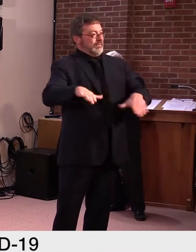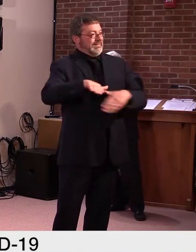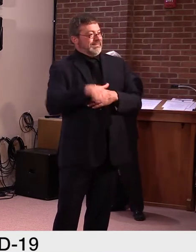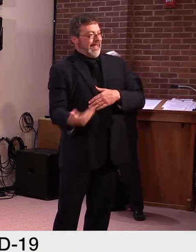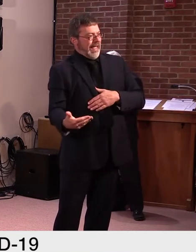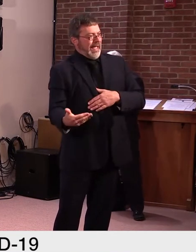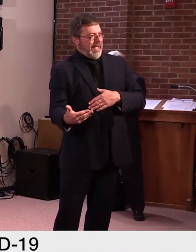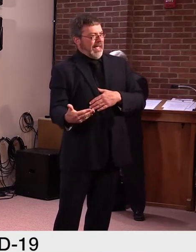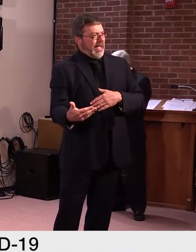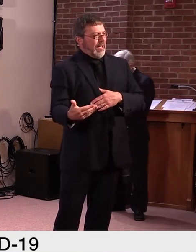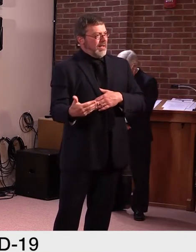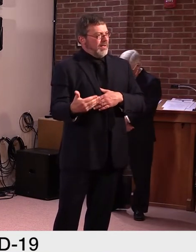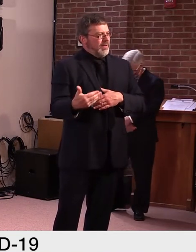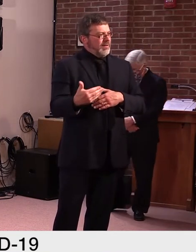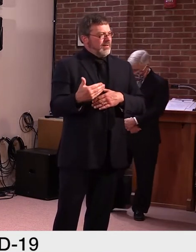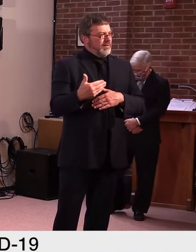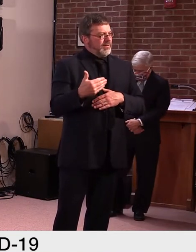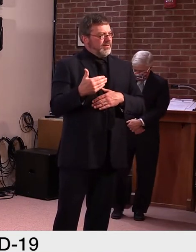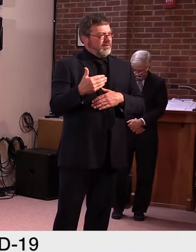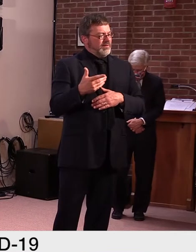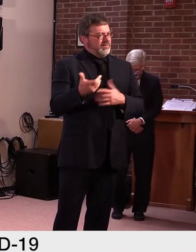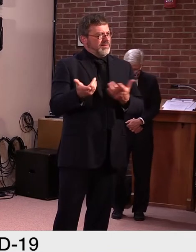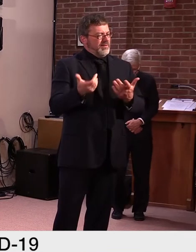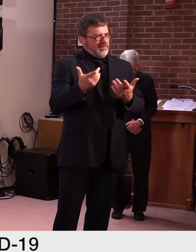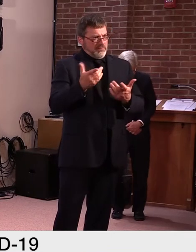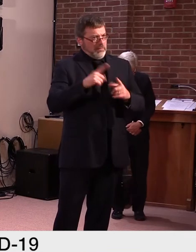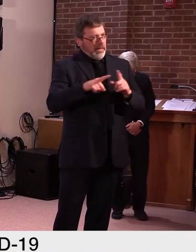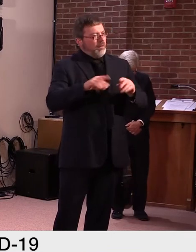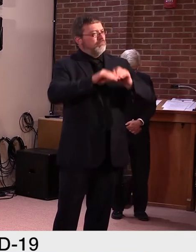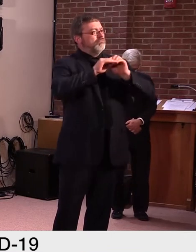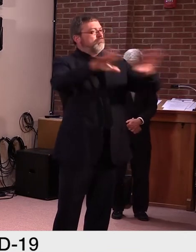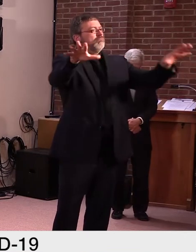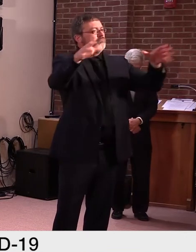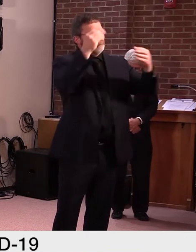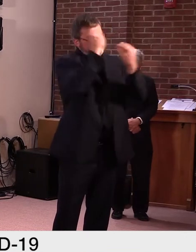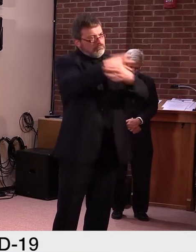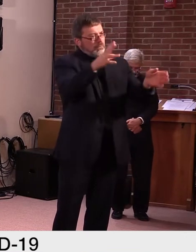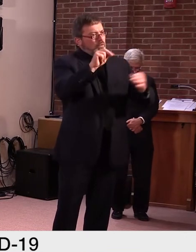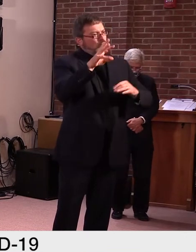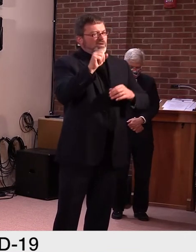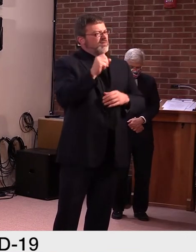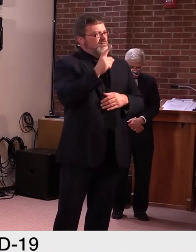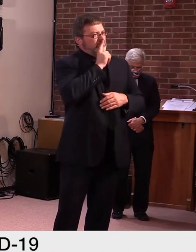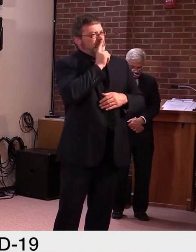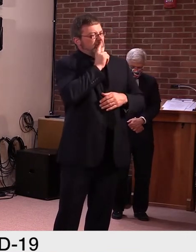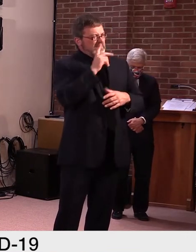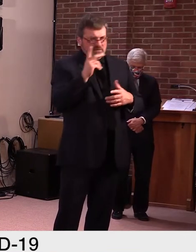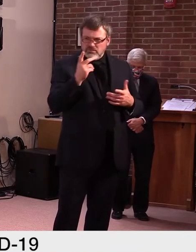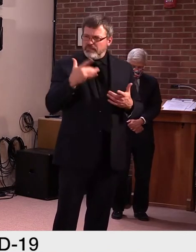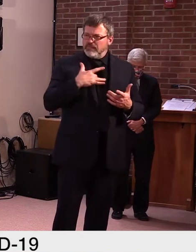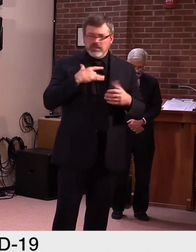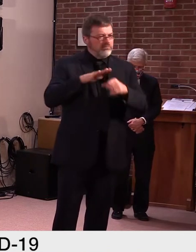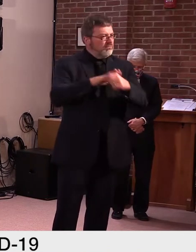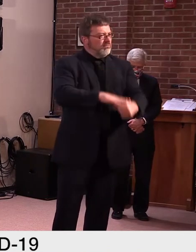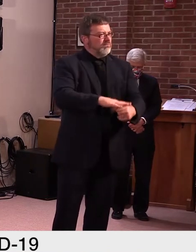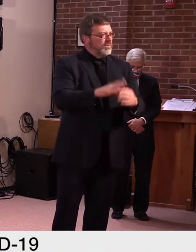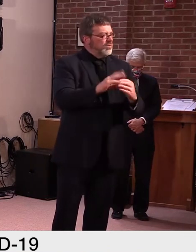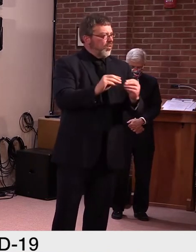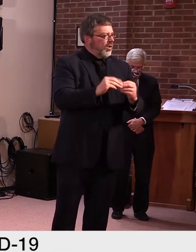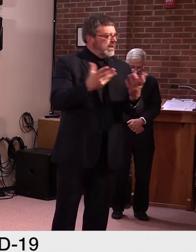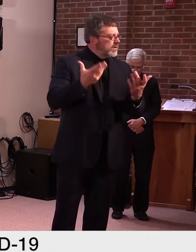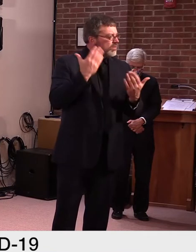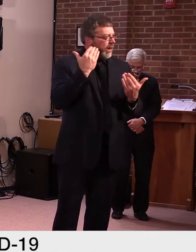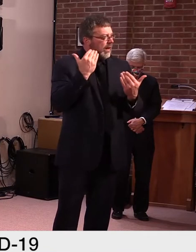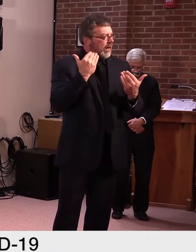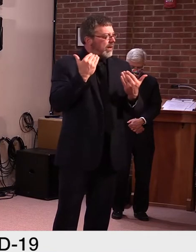or should it be based on the totality of the situation? It should be based on the existing legal standard and what we're trying to assess is whether